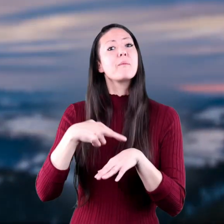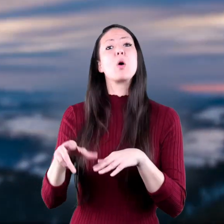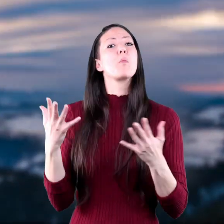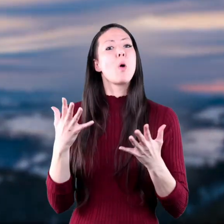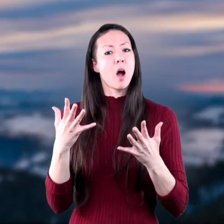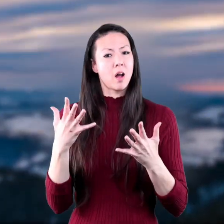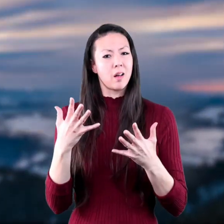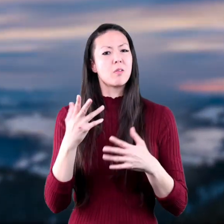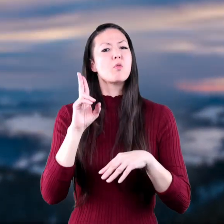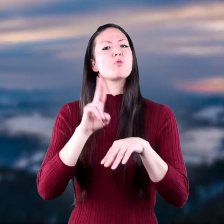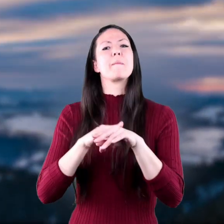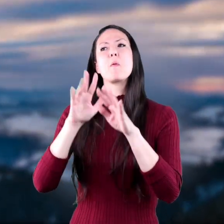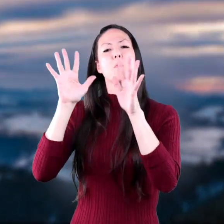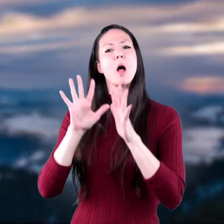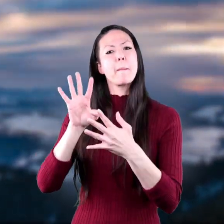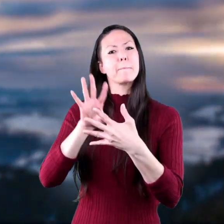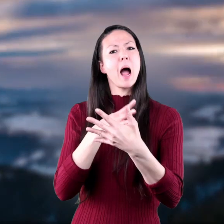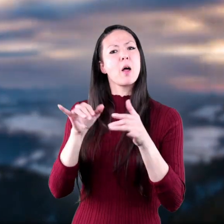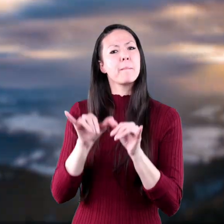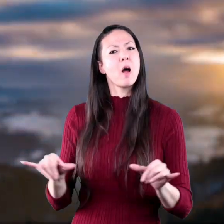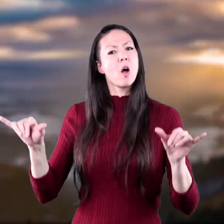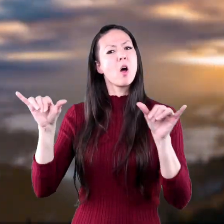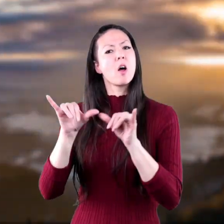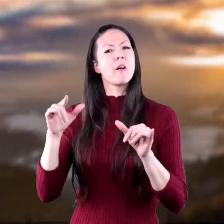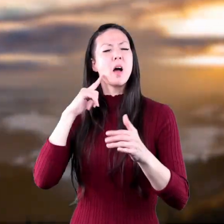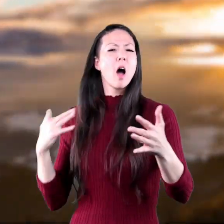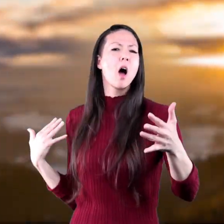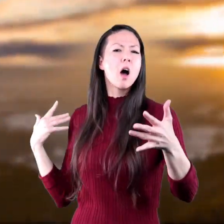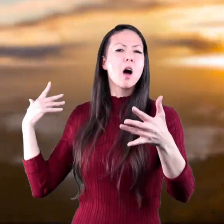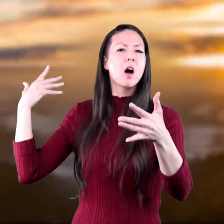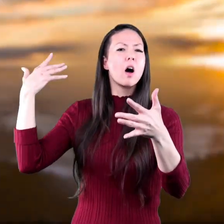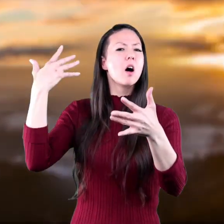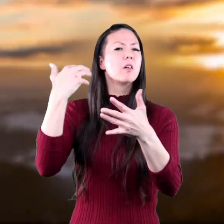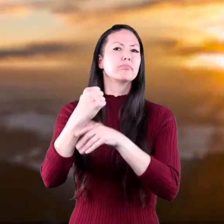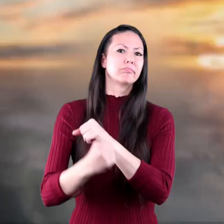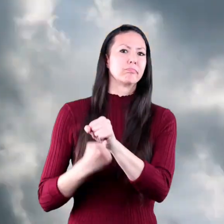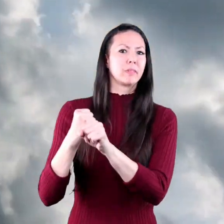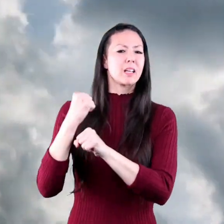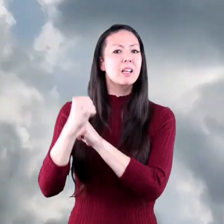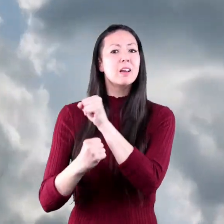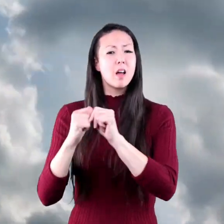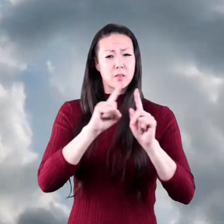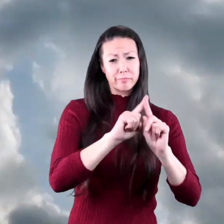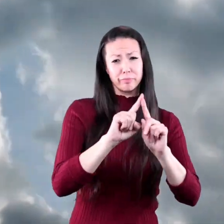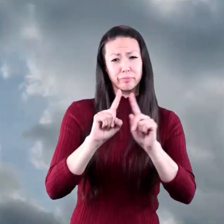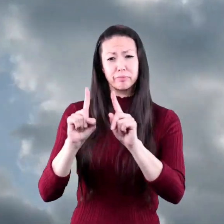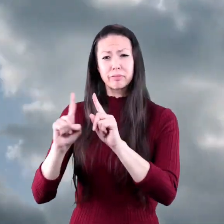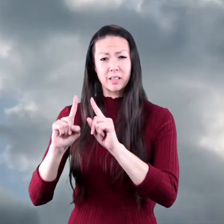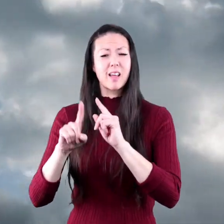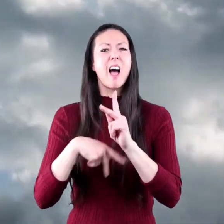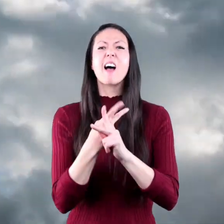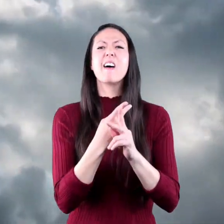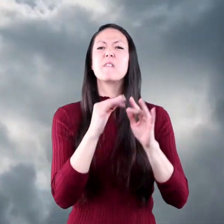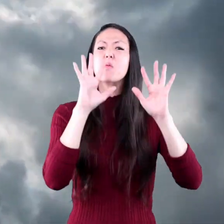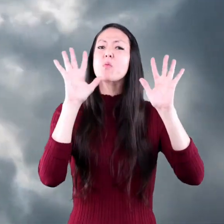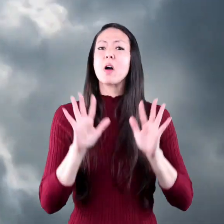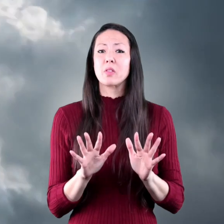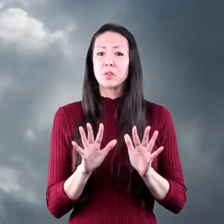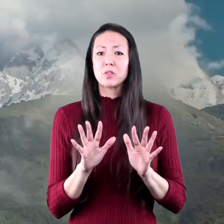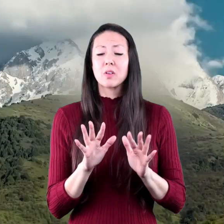area's normal weather pattern over a long period of time. It is different from weather. The